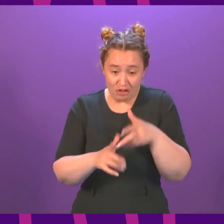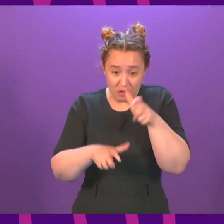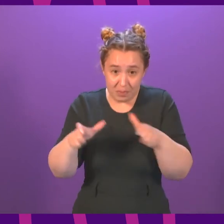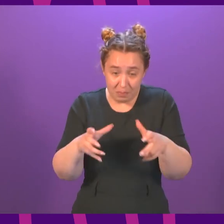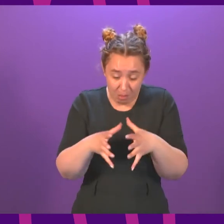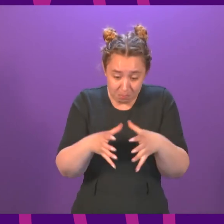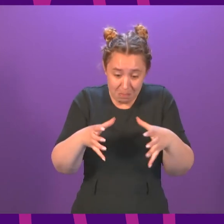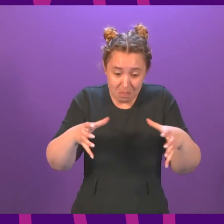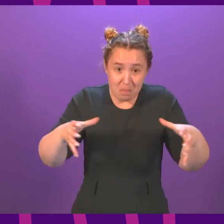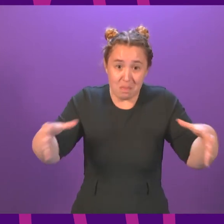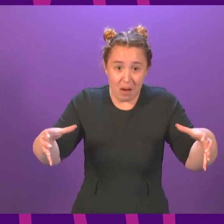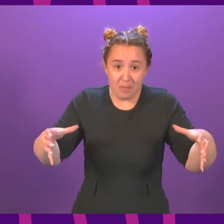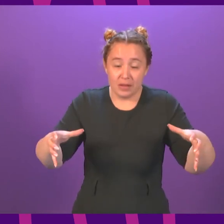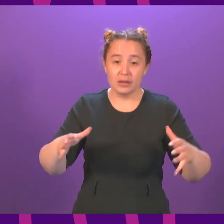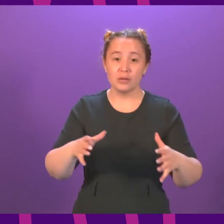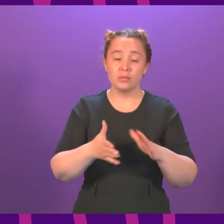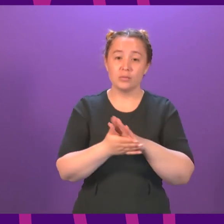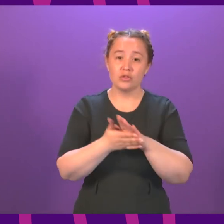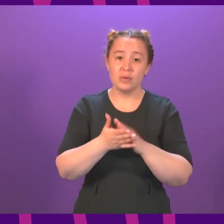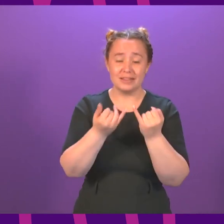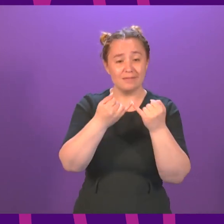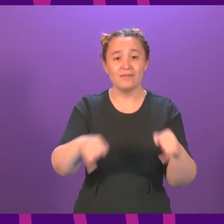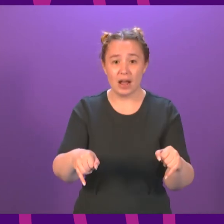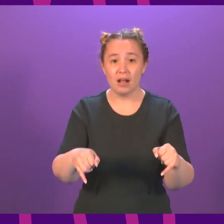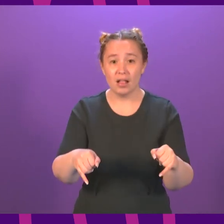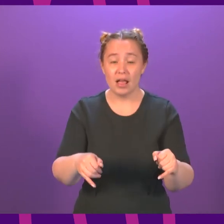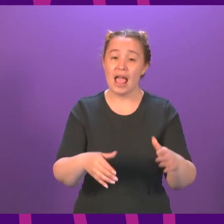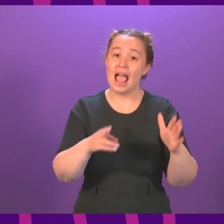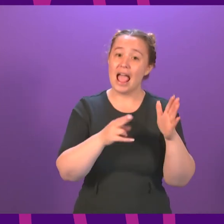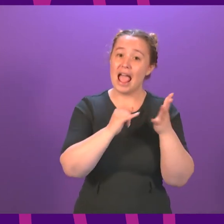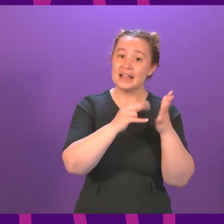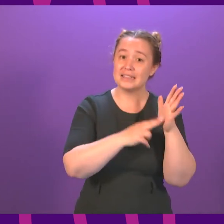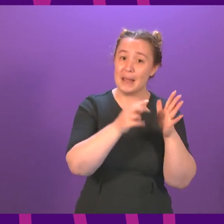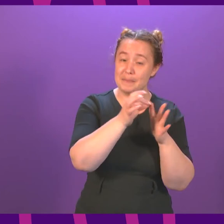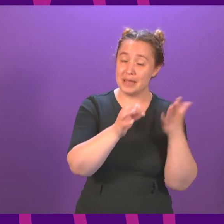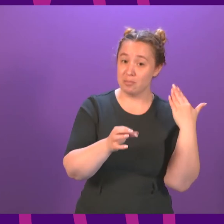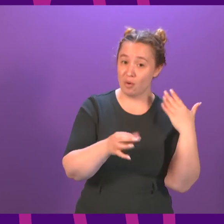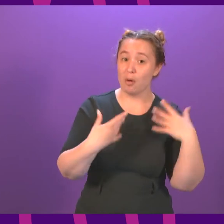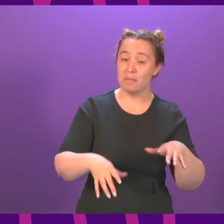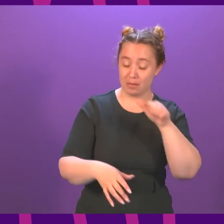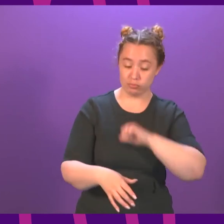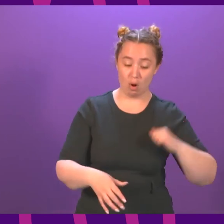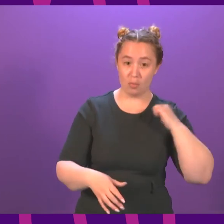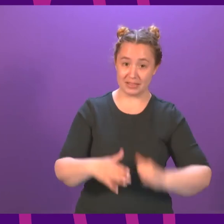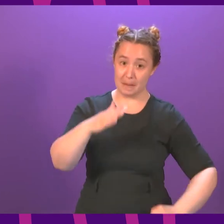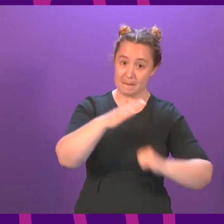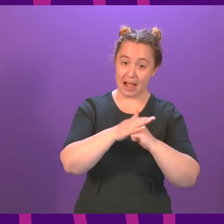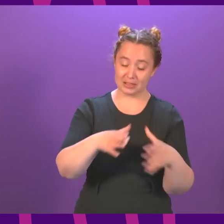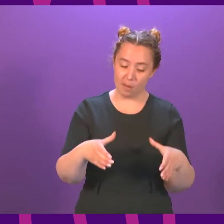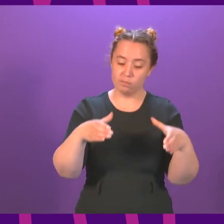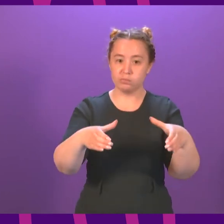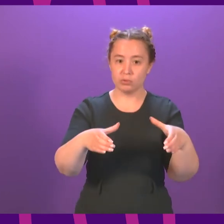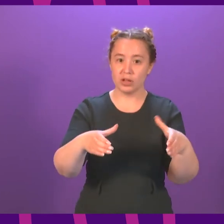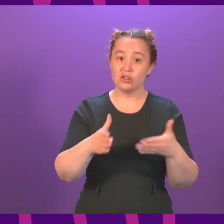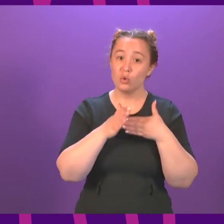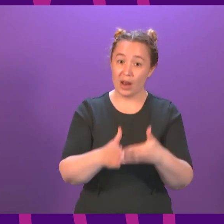classrooms, going against everything the SNP used to promise. How does the First Minister explain reports suggesting that numerous schools have over